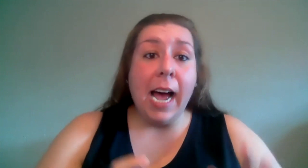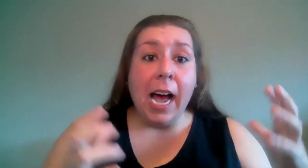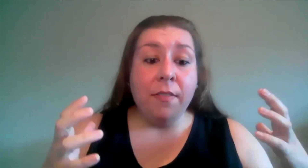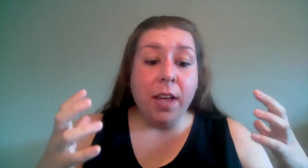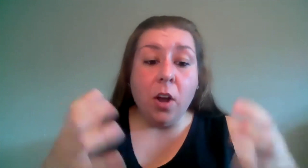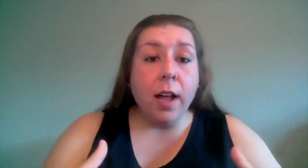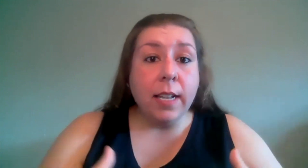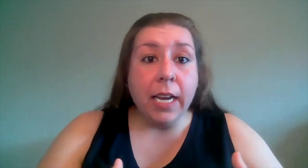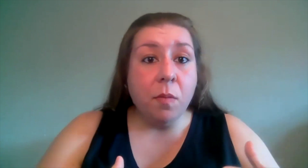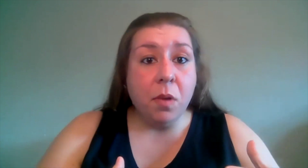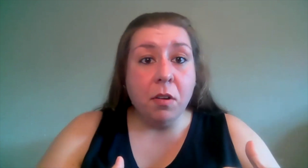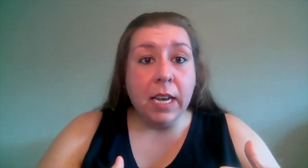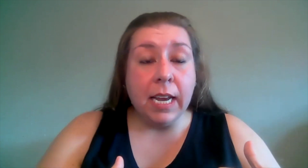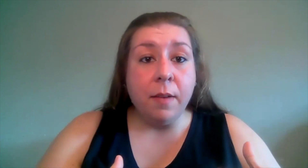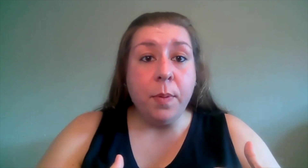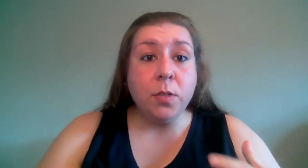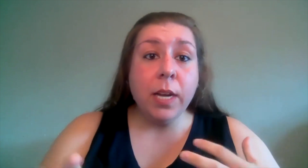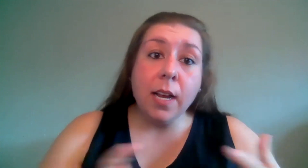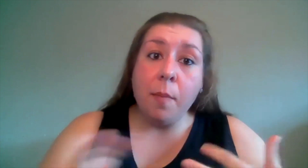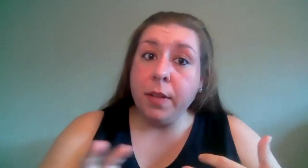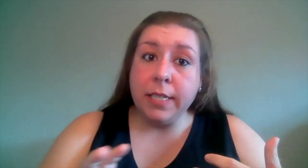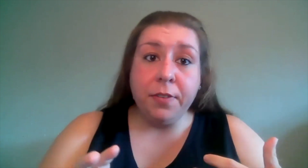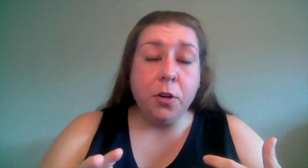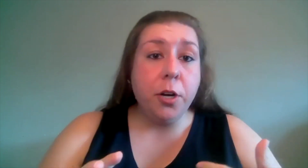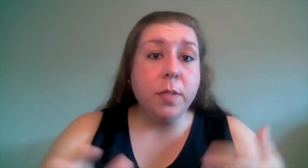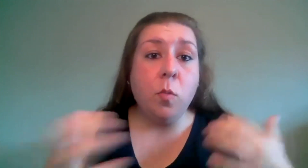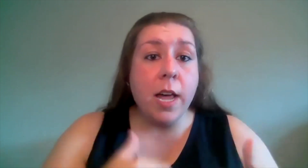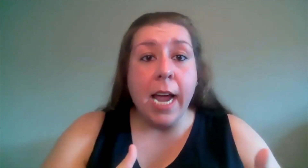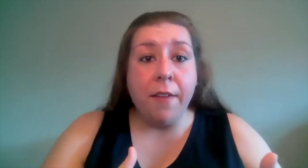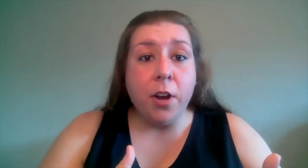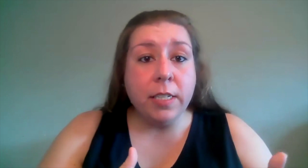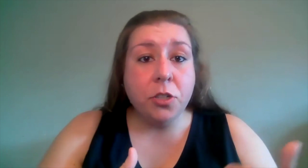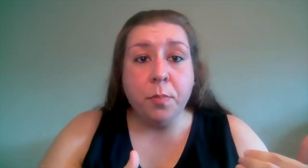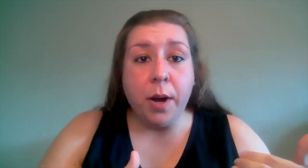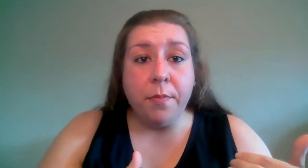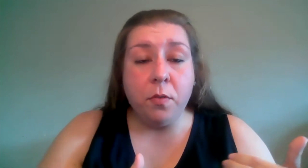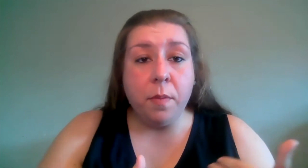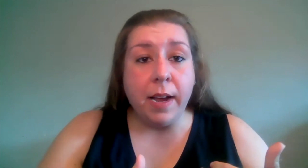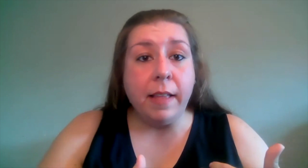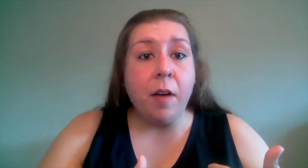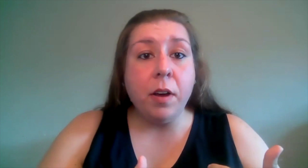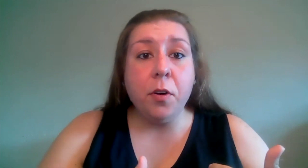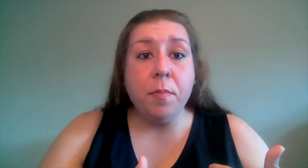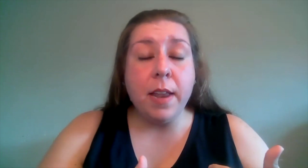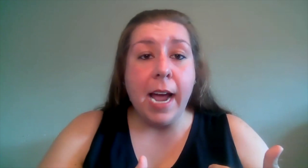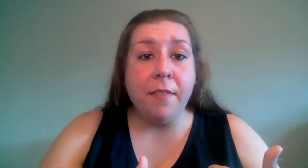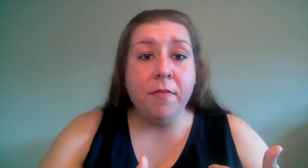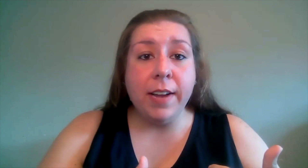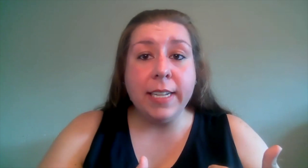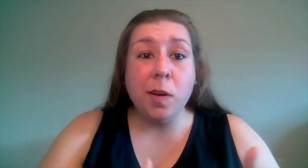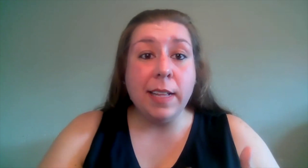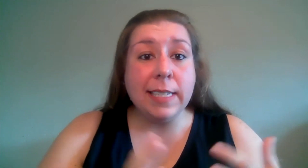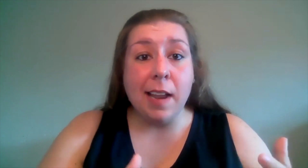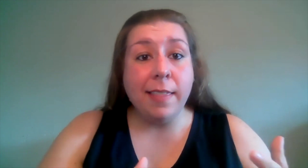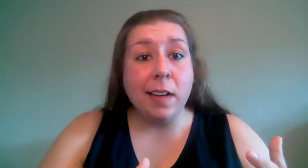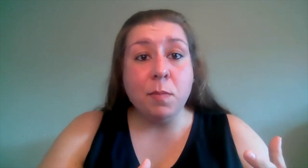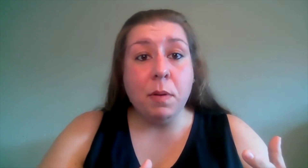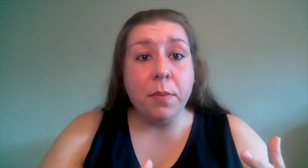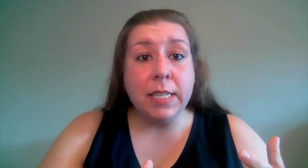have an online community between a couple of different groups one i have an audition prep for rebecca lowry group that i have on facebook that's got a thousand members